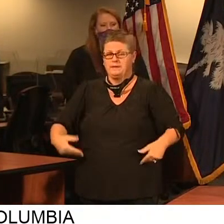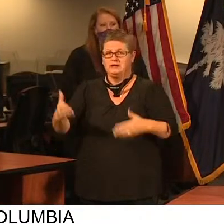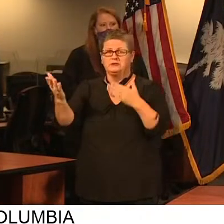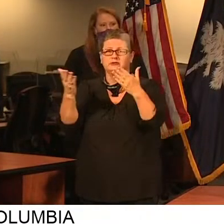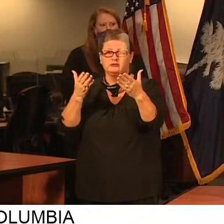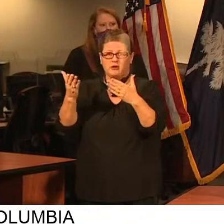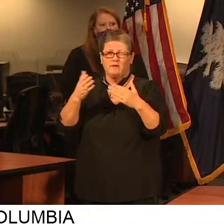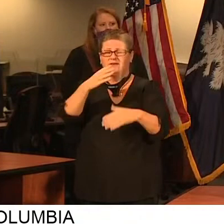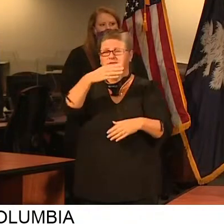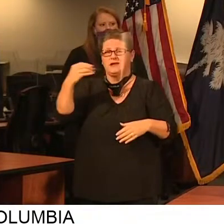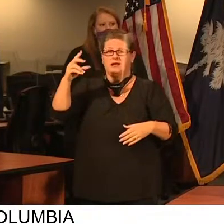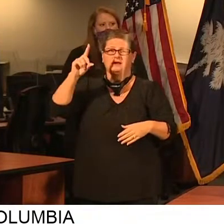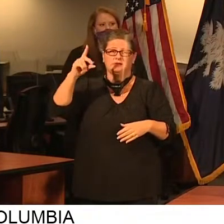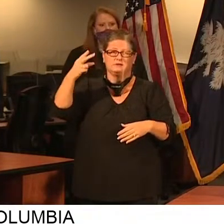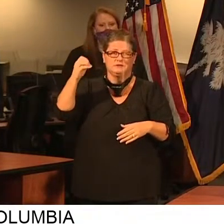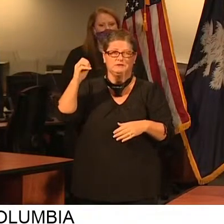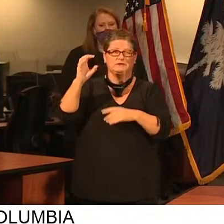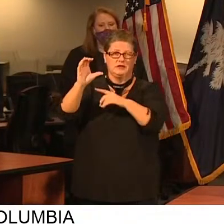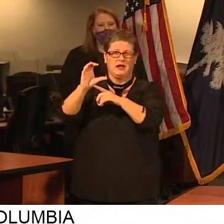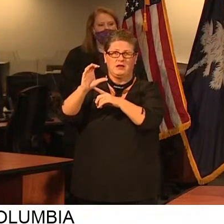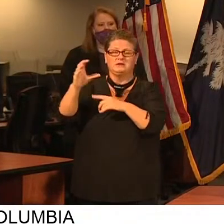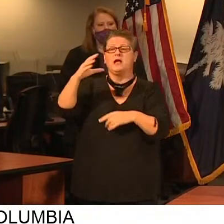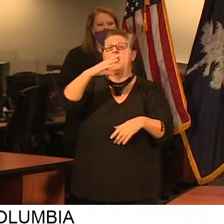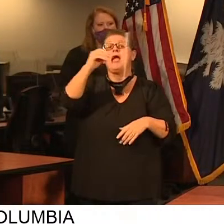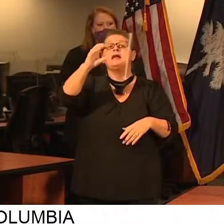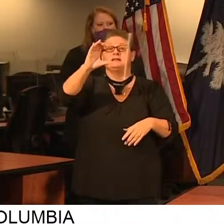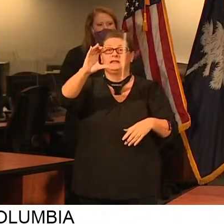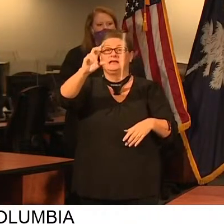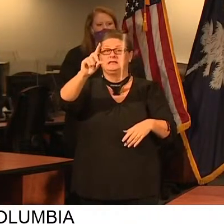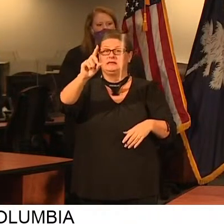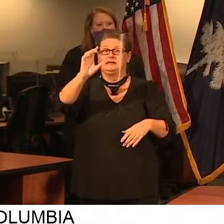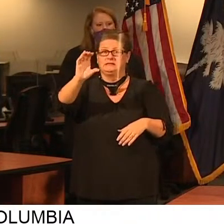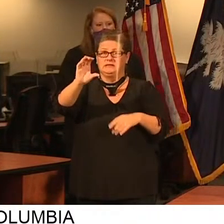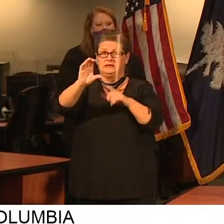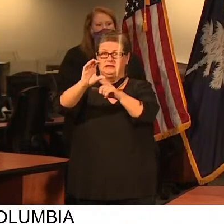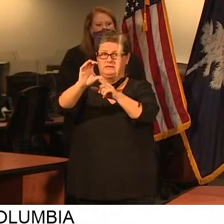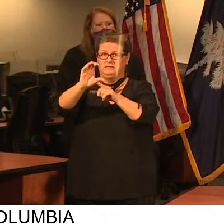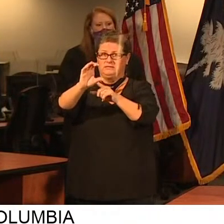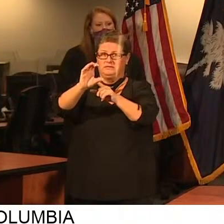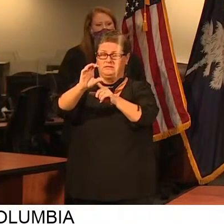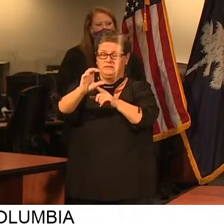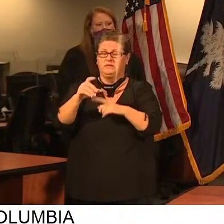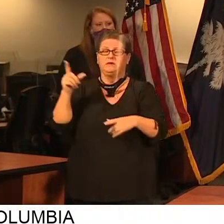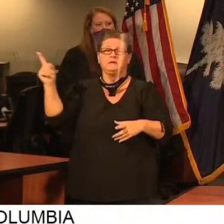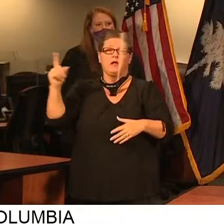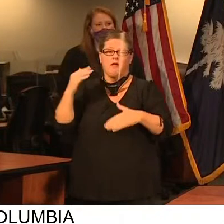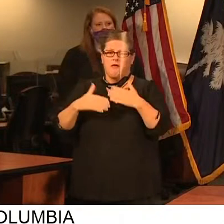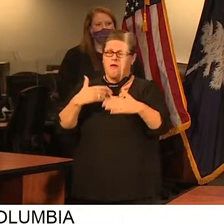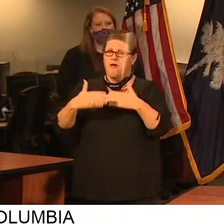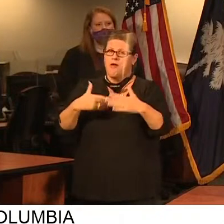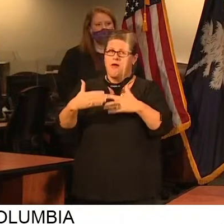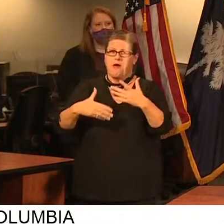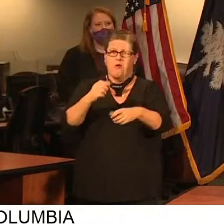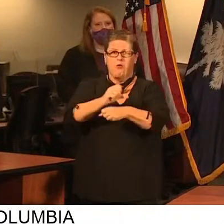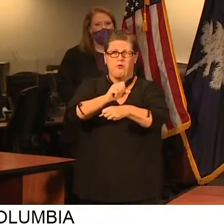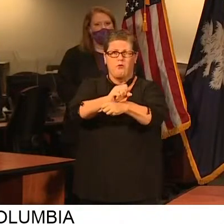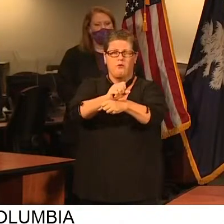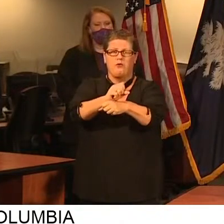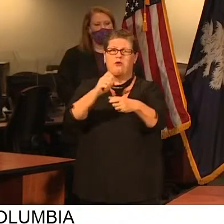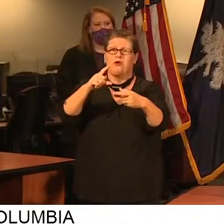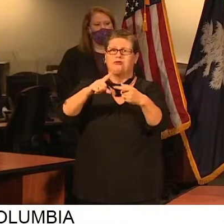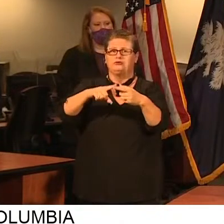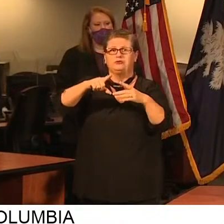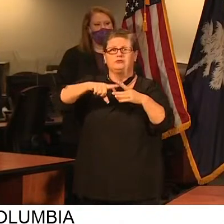for Disease Control and Prevention, known as the CDC, as you know, are rapidly making preparations to implement